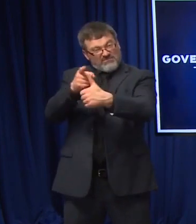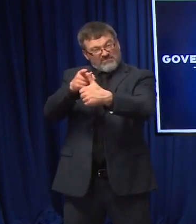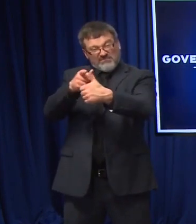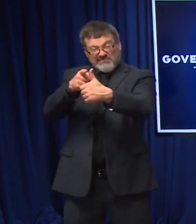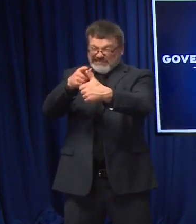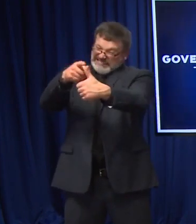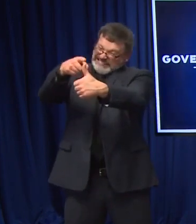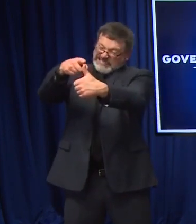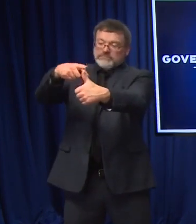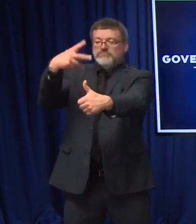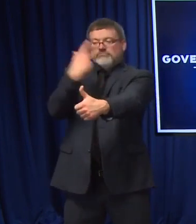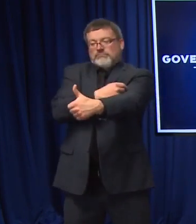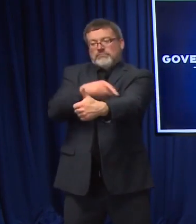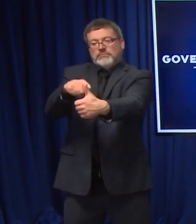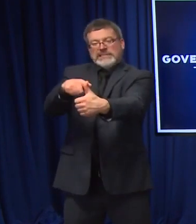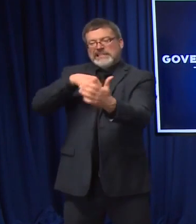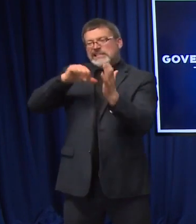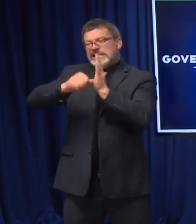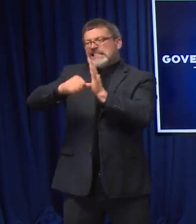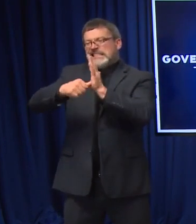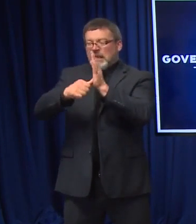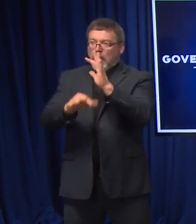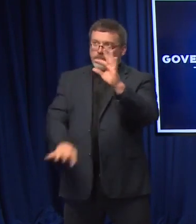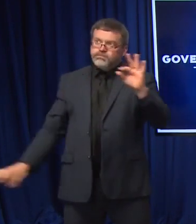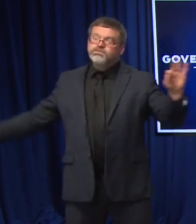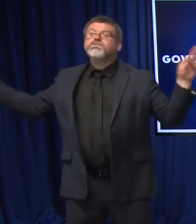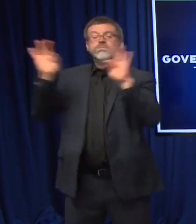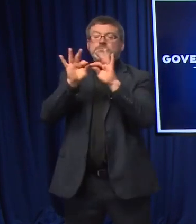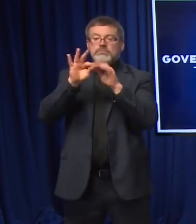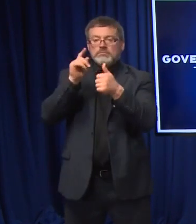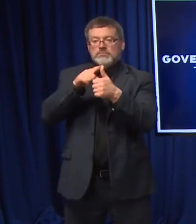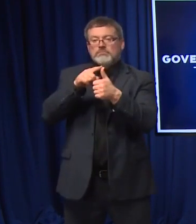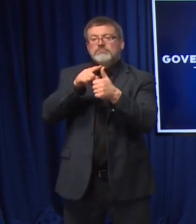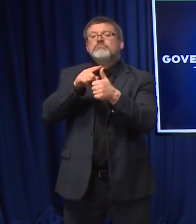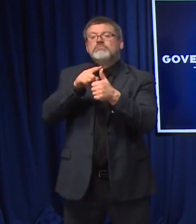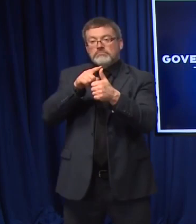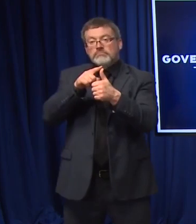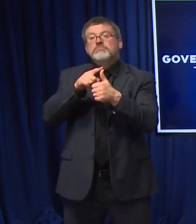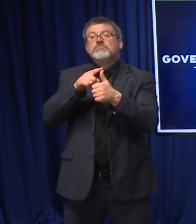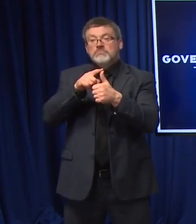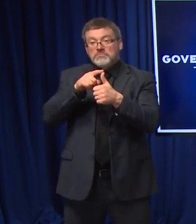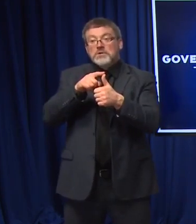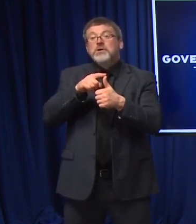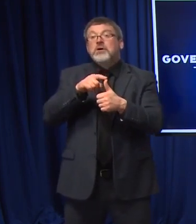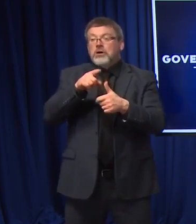series already and maybe are eligible for a booster dose, to get a booster dose.